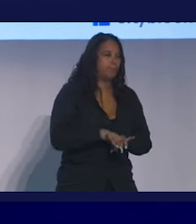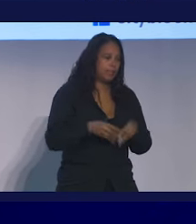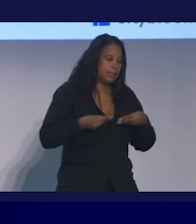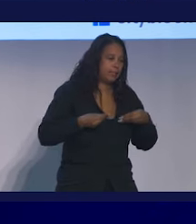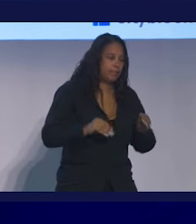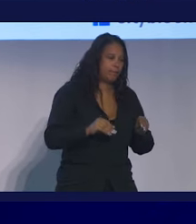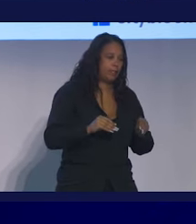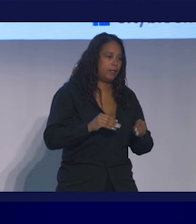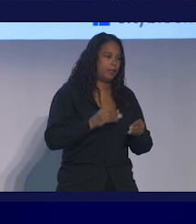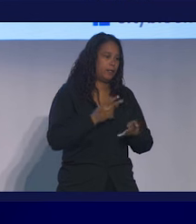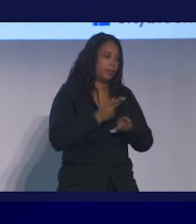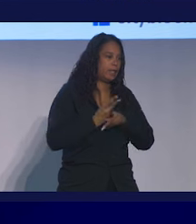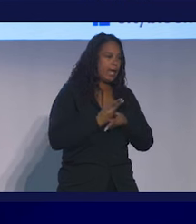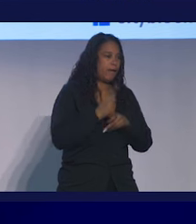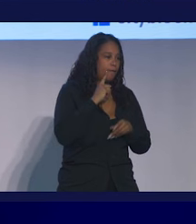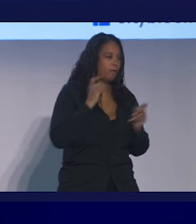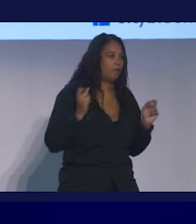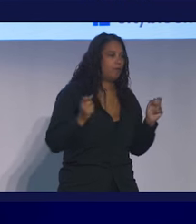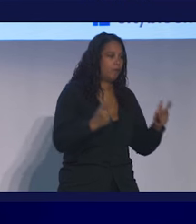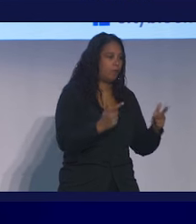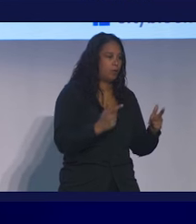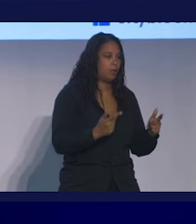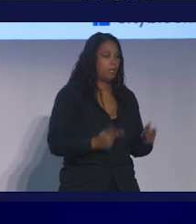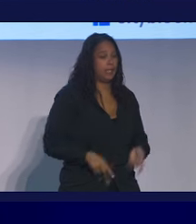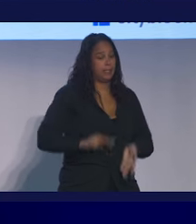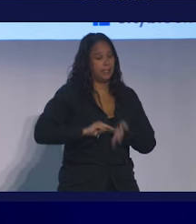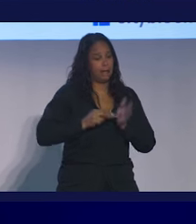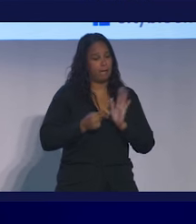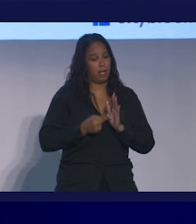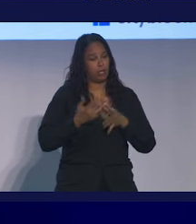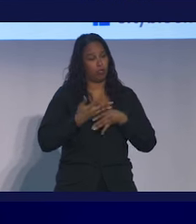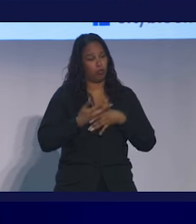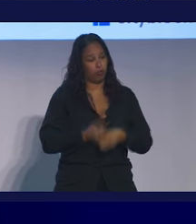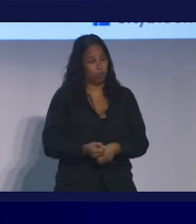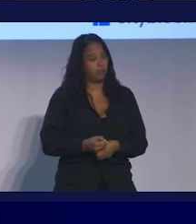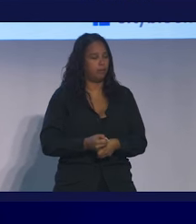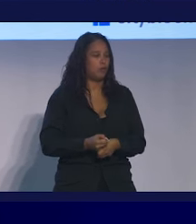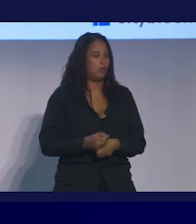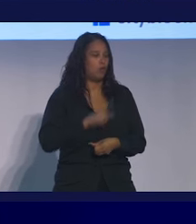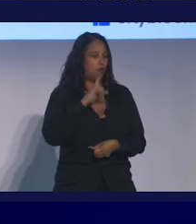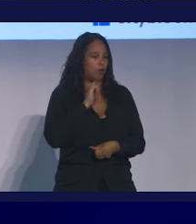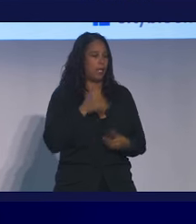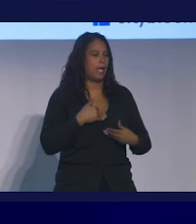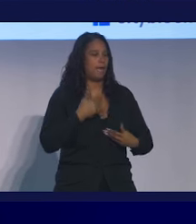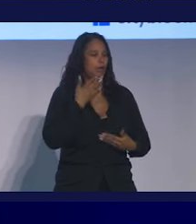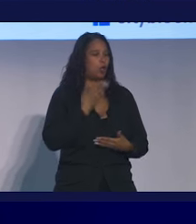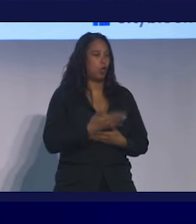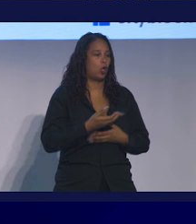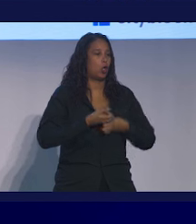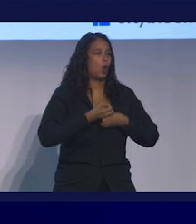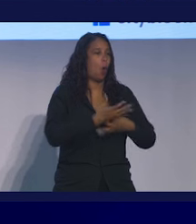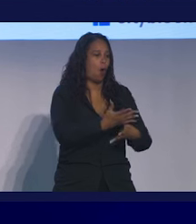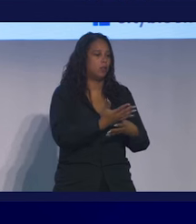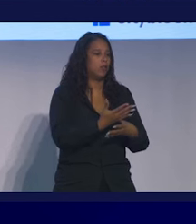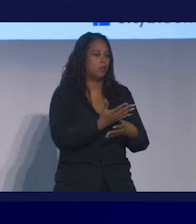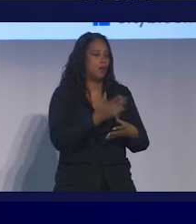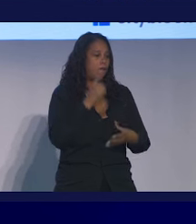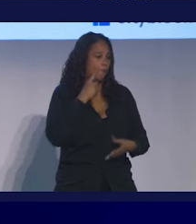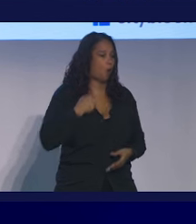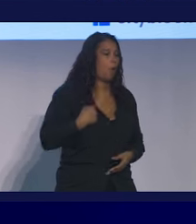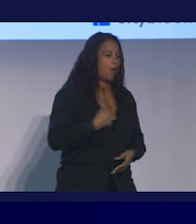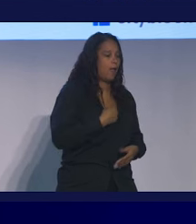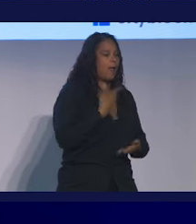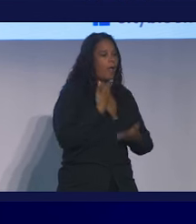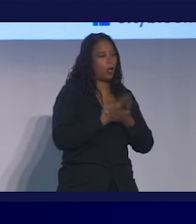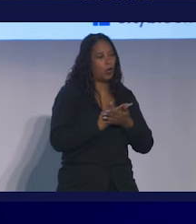that makes a difference. And defining trust will be, I think, a real cause for all of us and a real important opportunity for all of